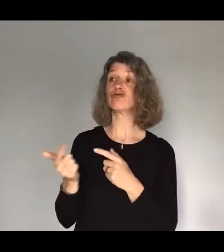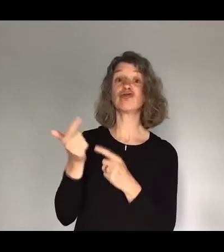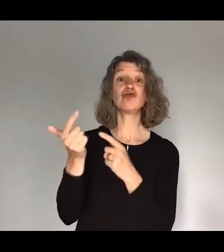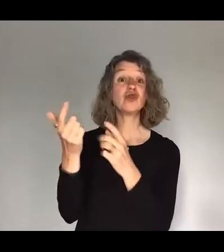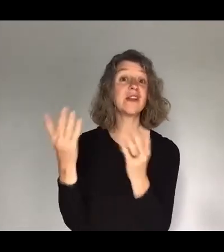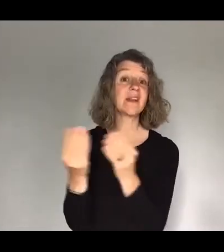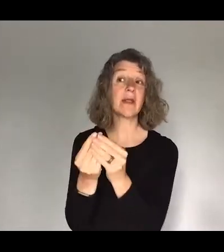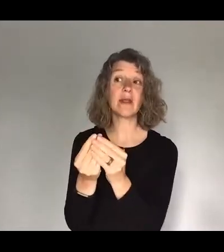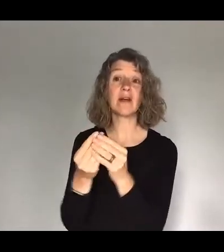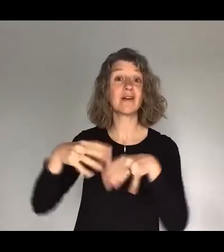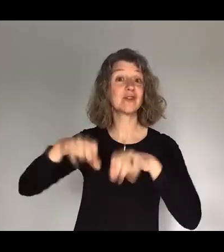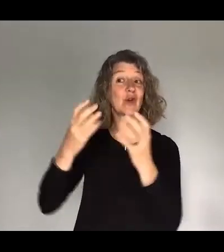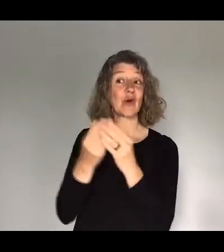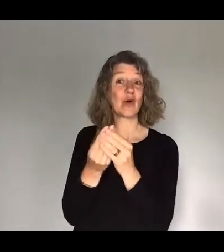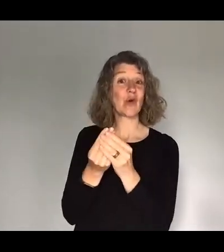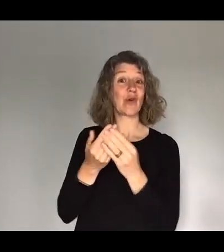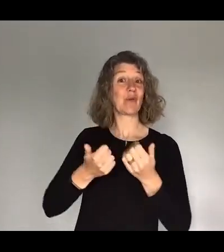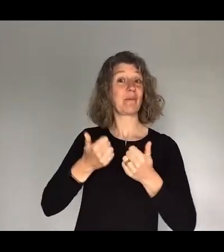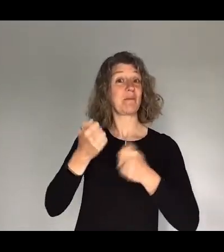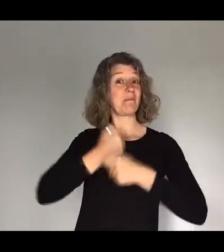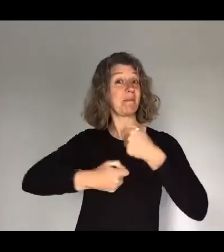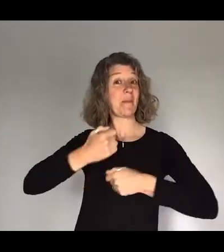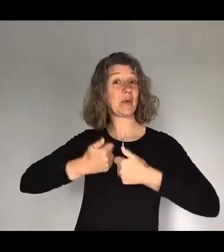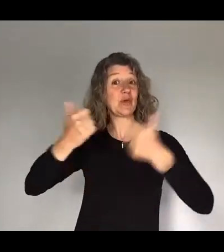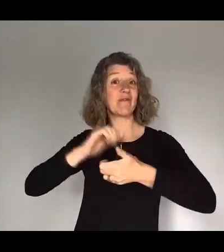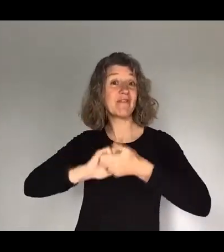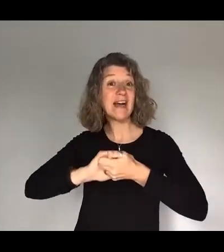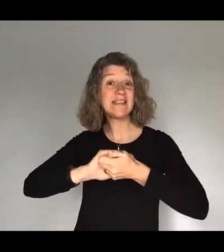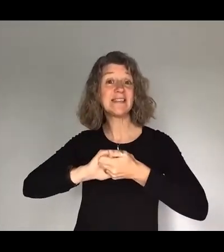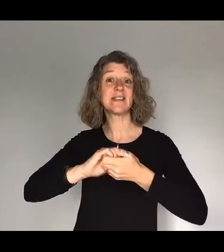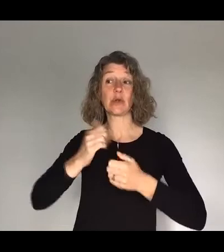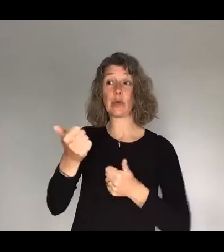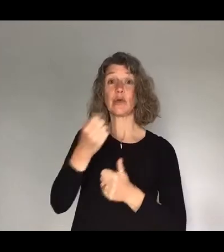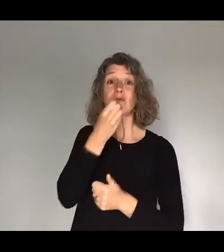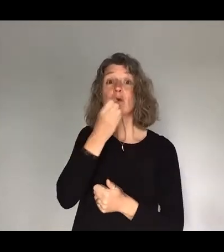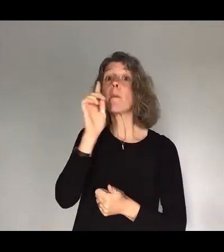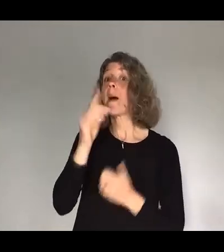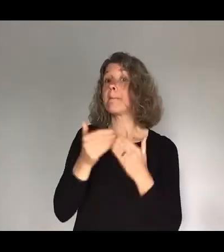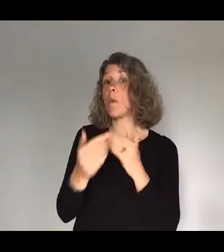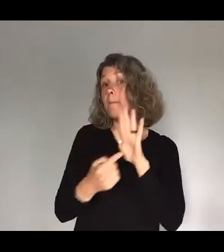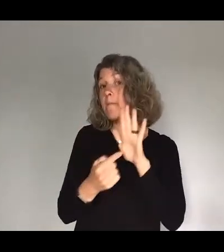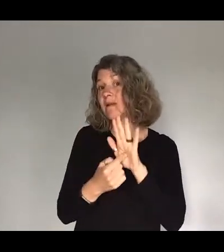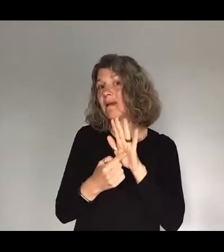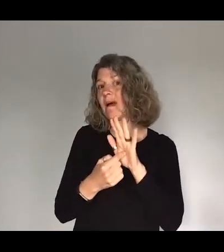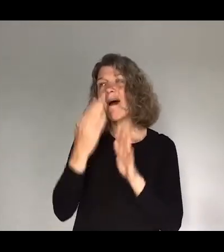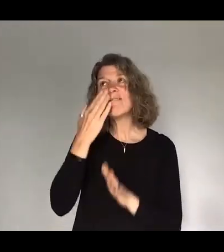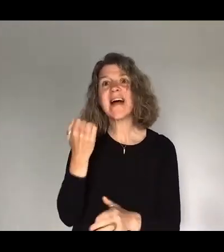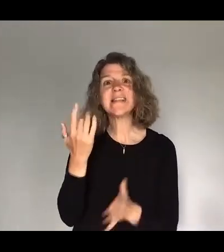I had good food. But more importantly, I discovered more about who Jesus is. And that,